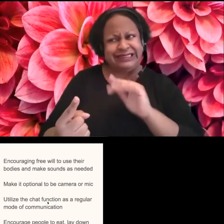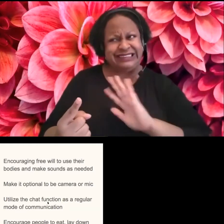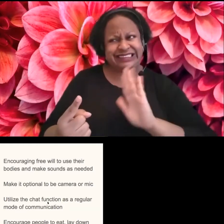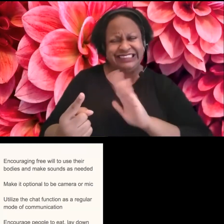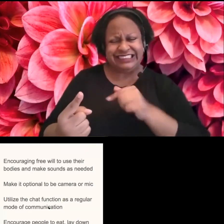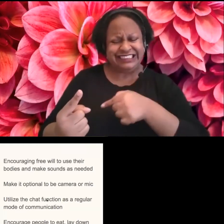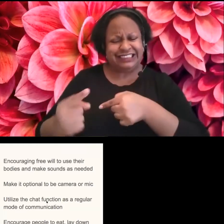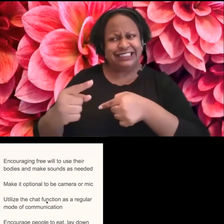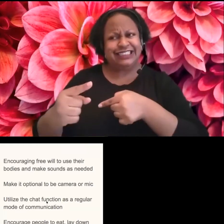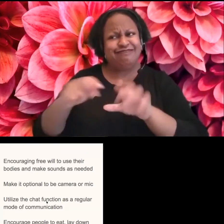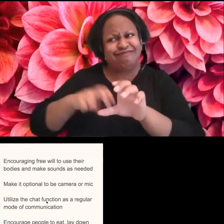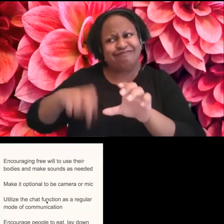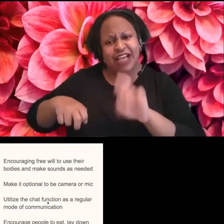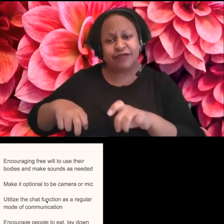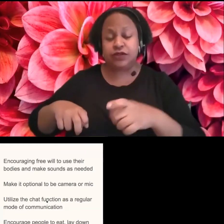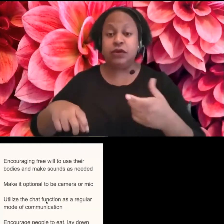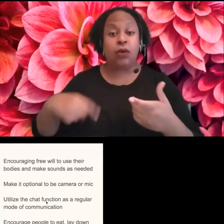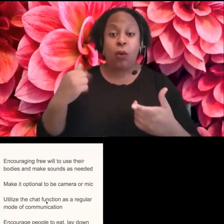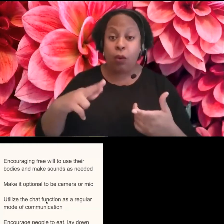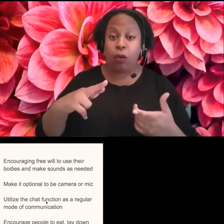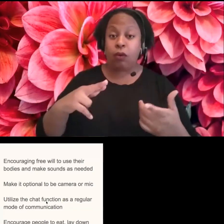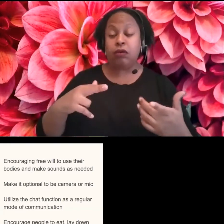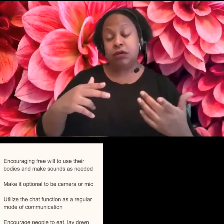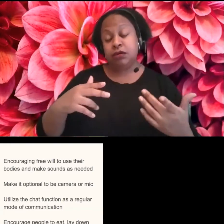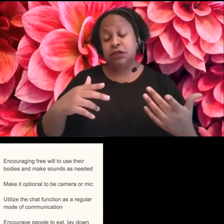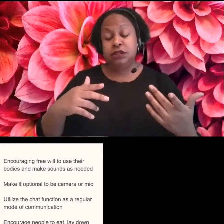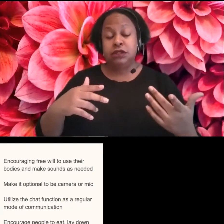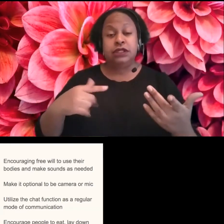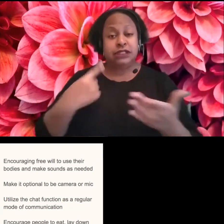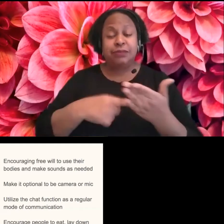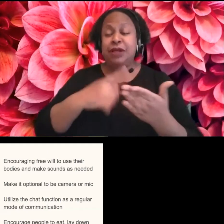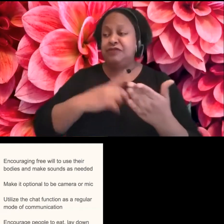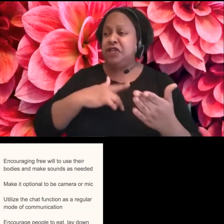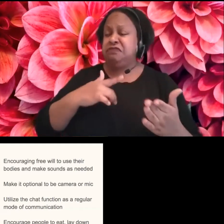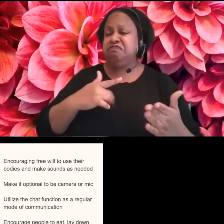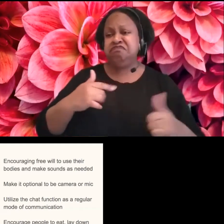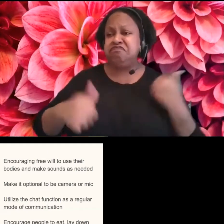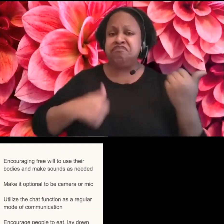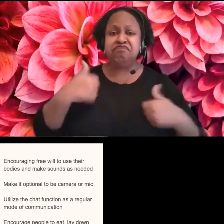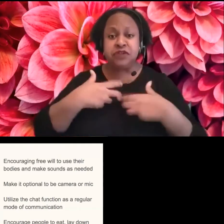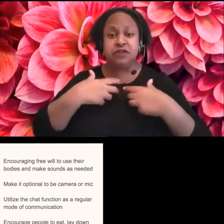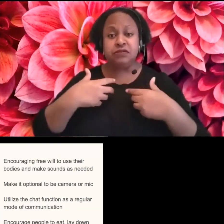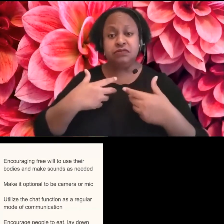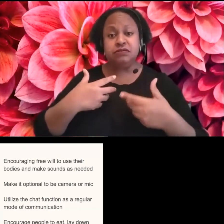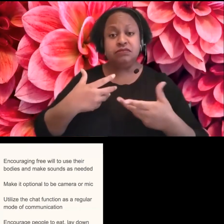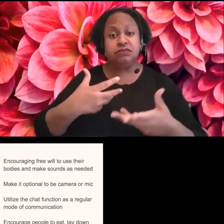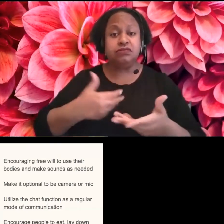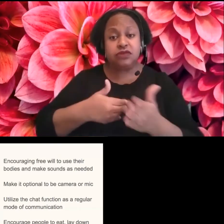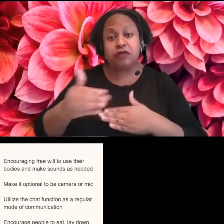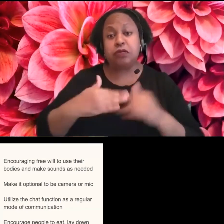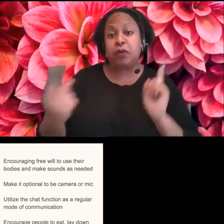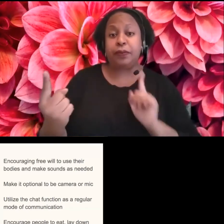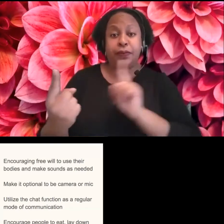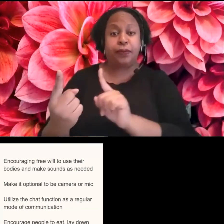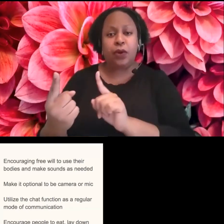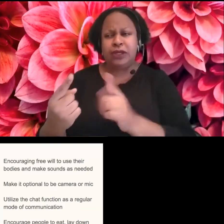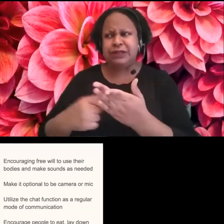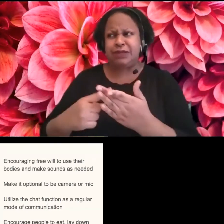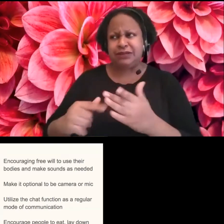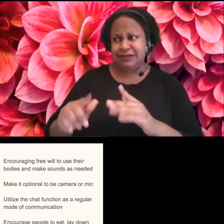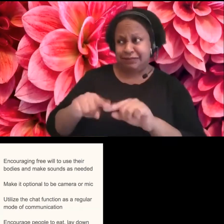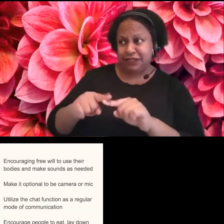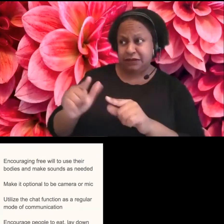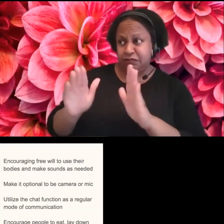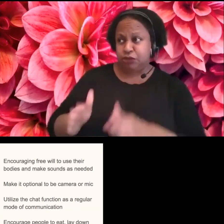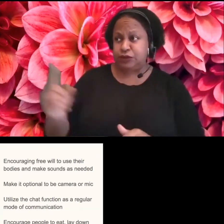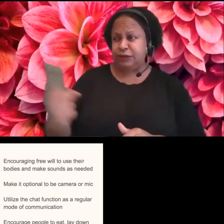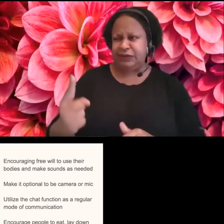sometimes they might be, and sometimes they might not be. So like having those conversations and just figuring out the logistics of how you're